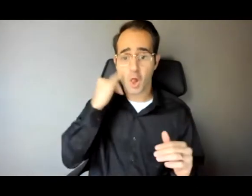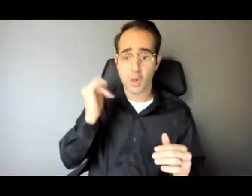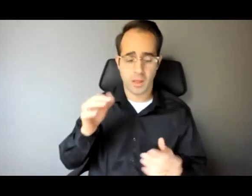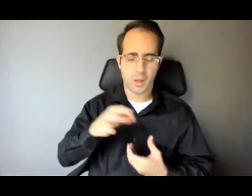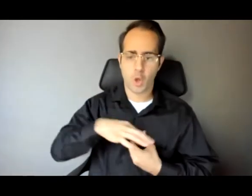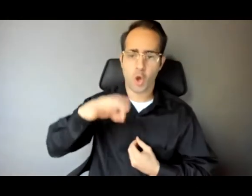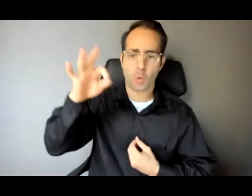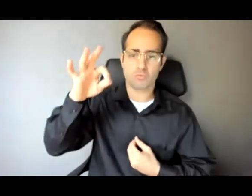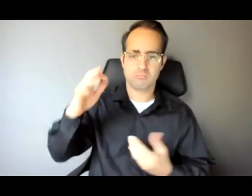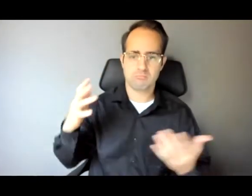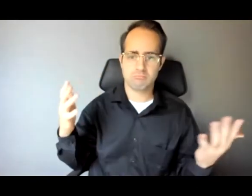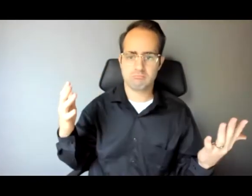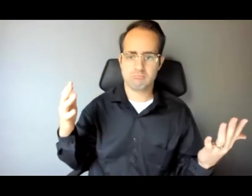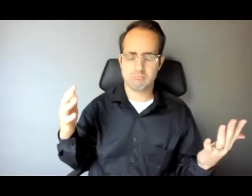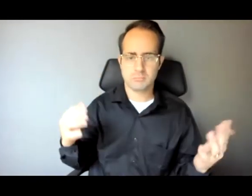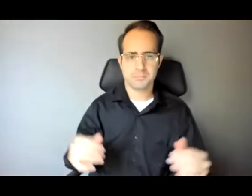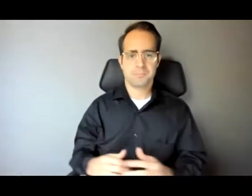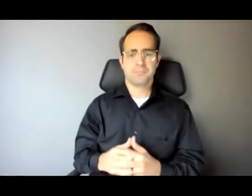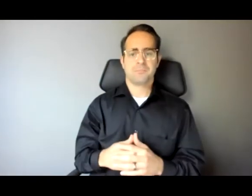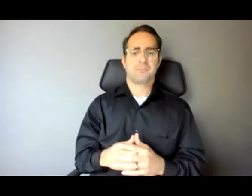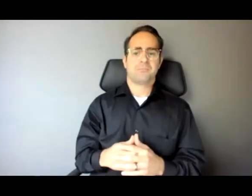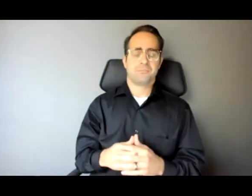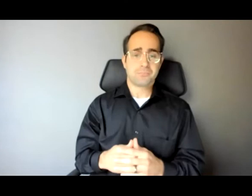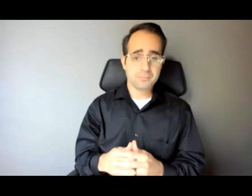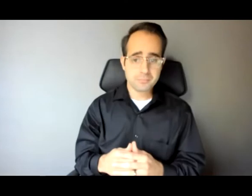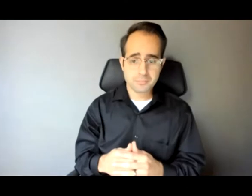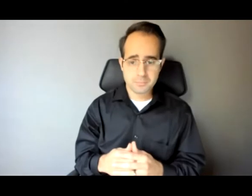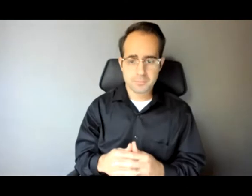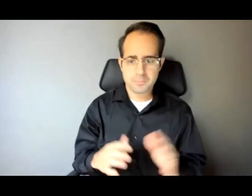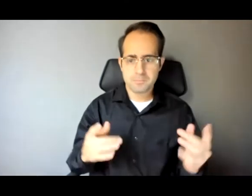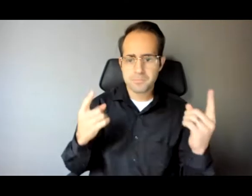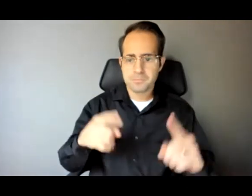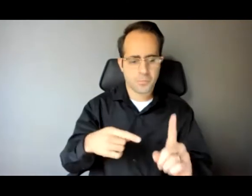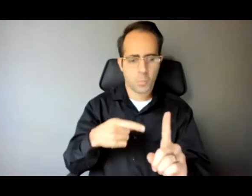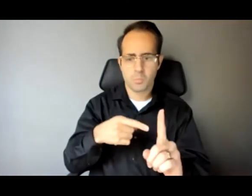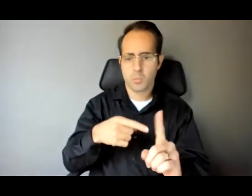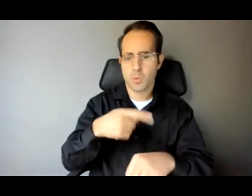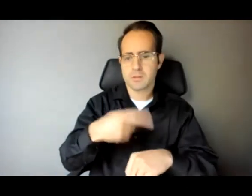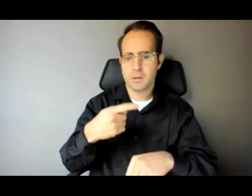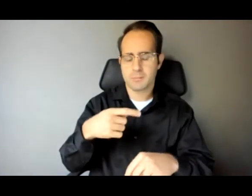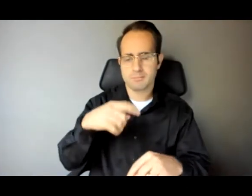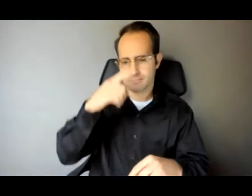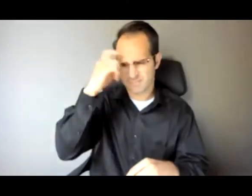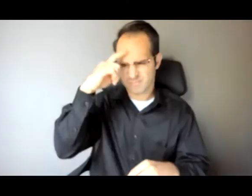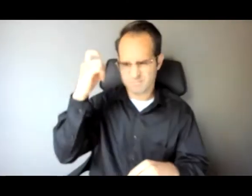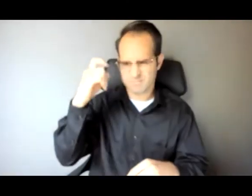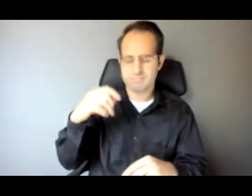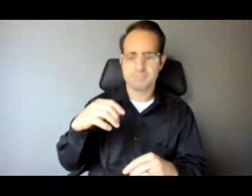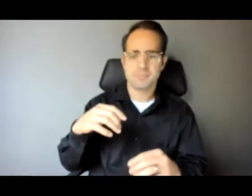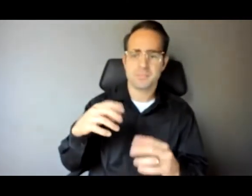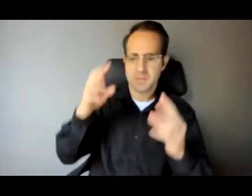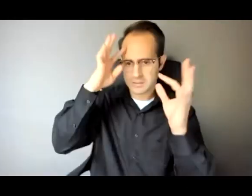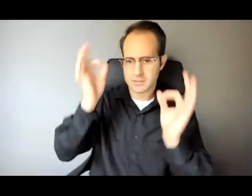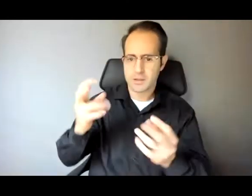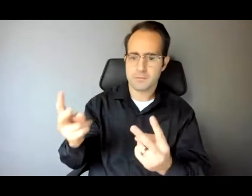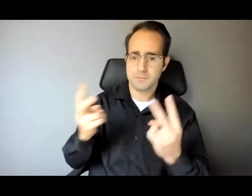One summer, he set his mind to visiting the local police precinct. He wanted to meet his law